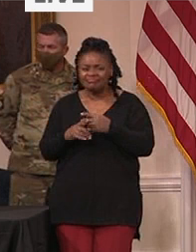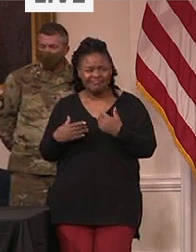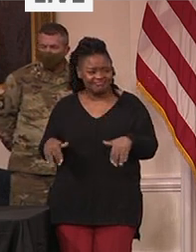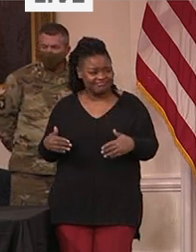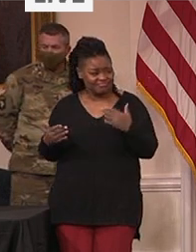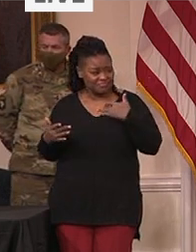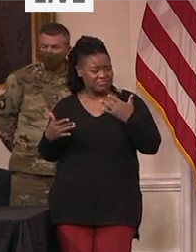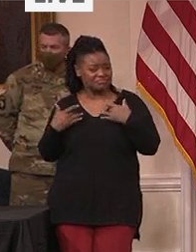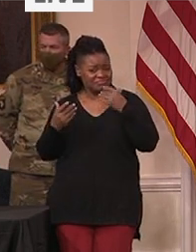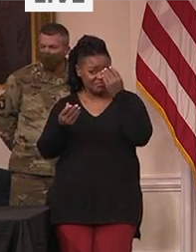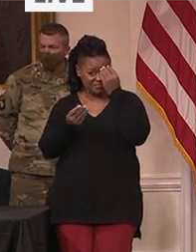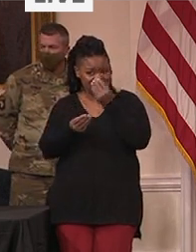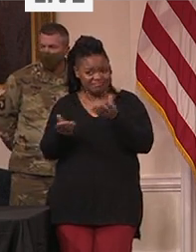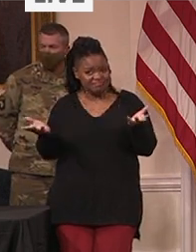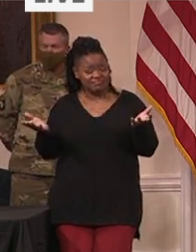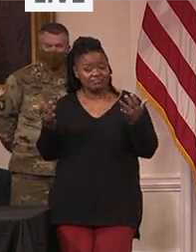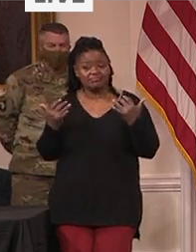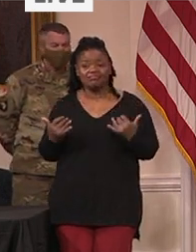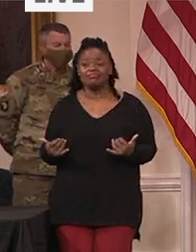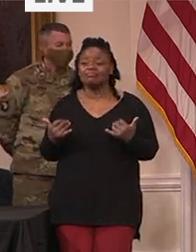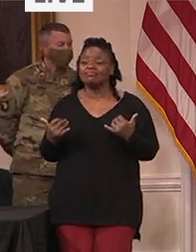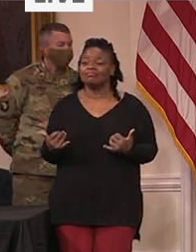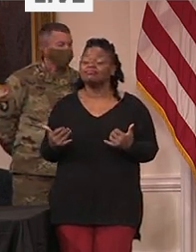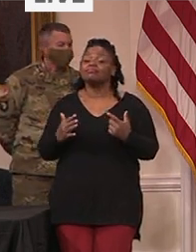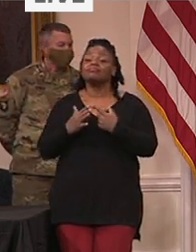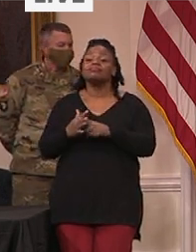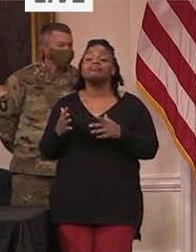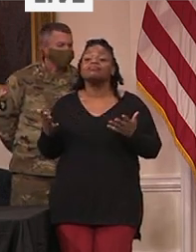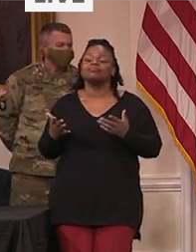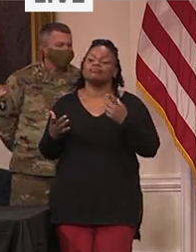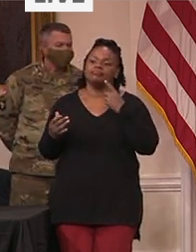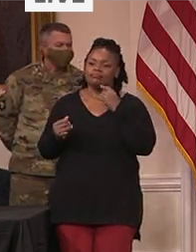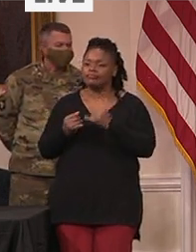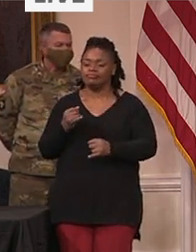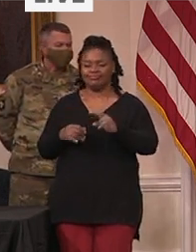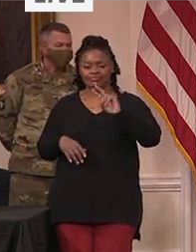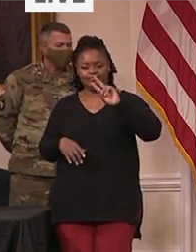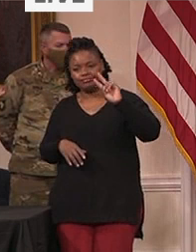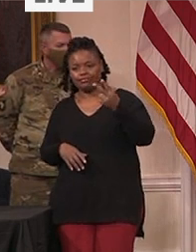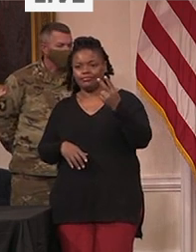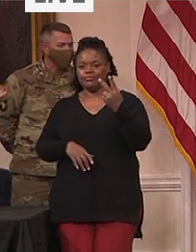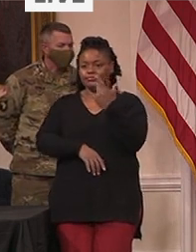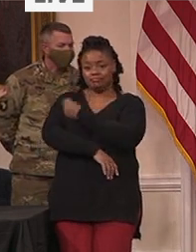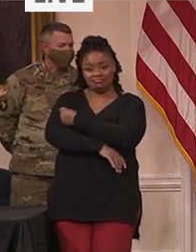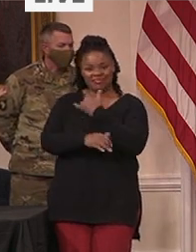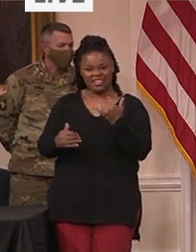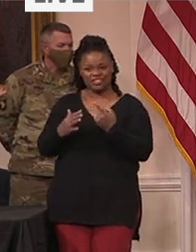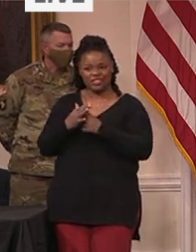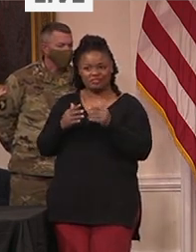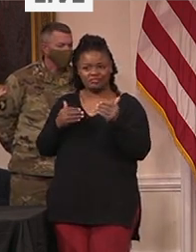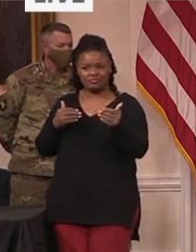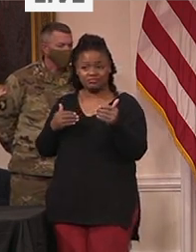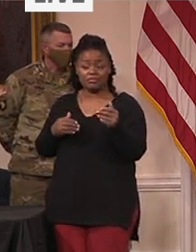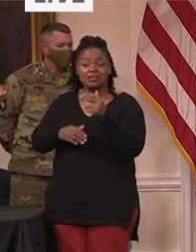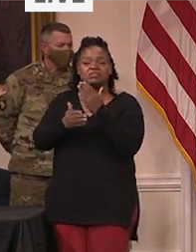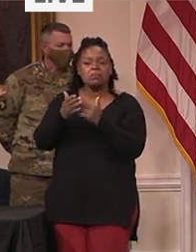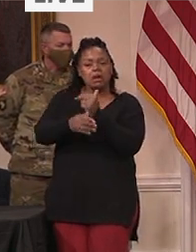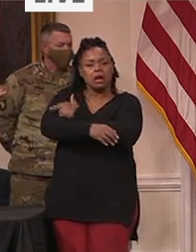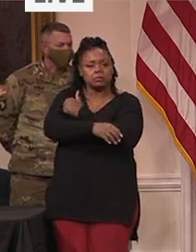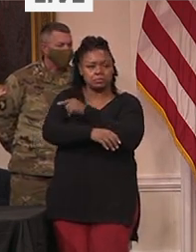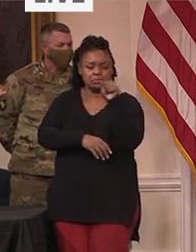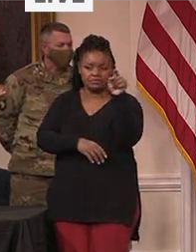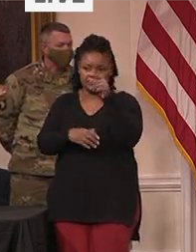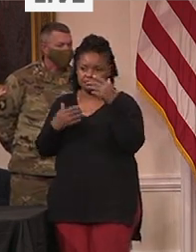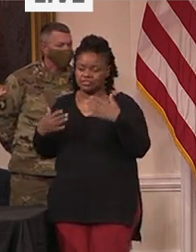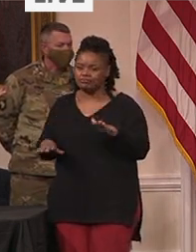as of today, second doses have already begun at Maryland hospitals. I want